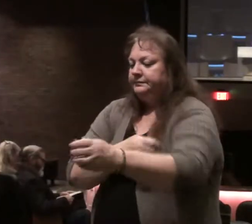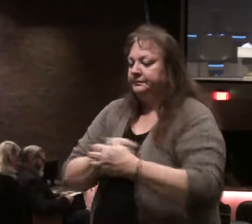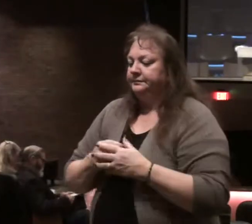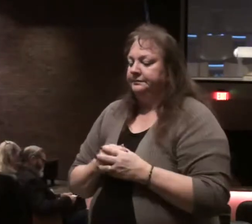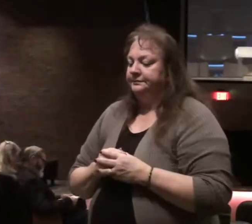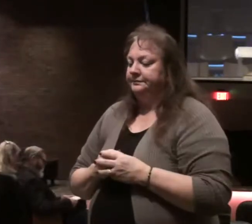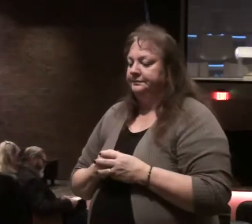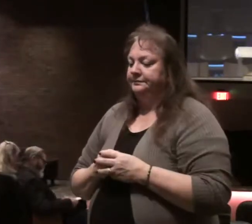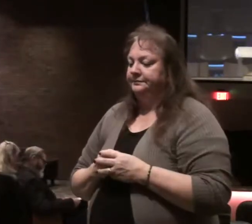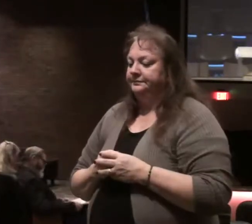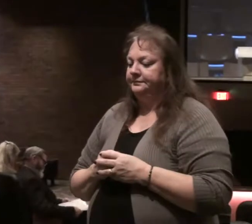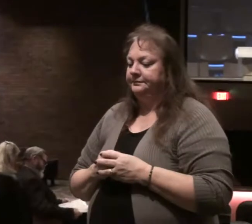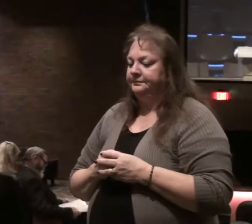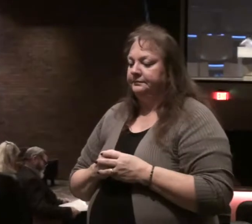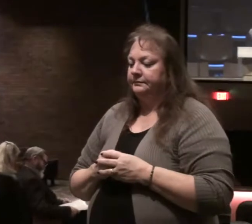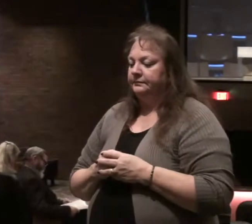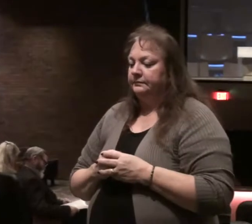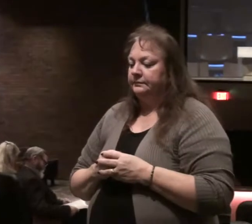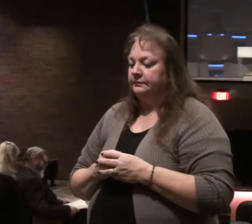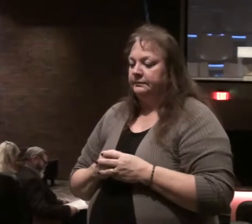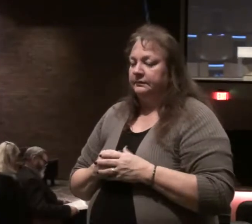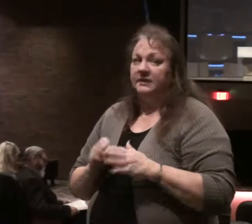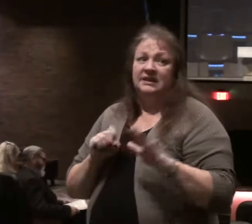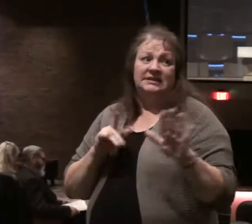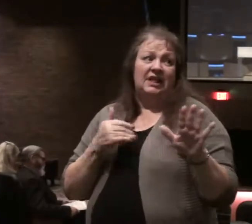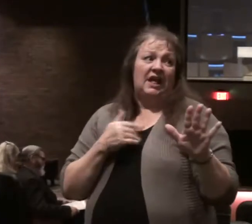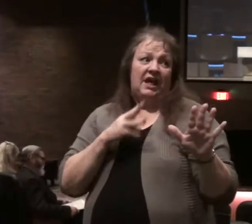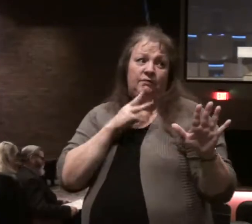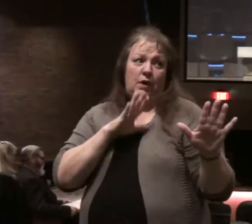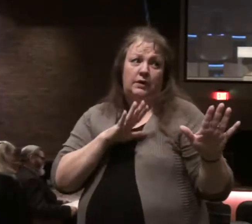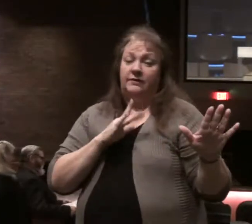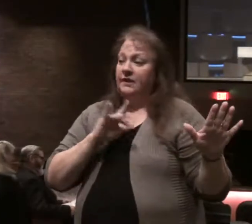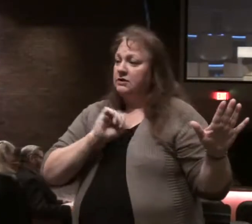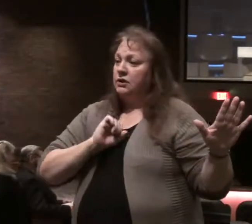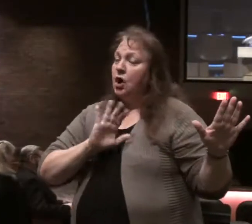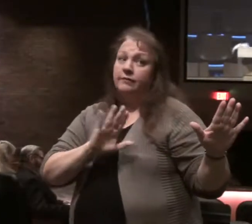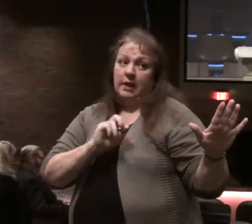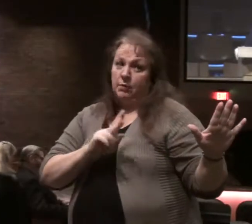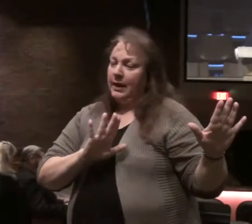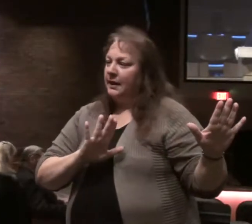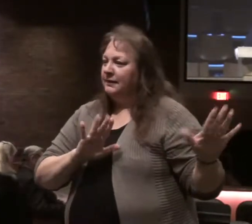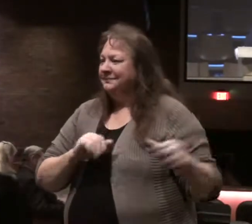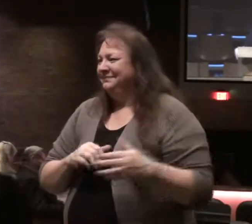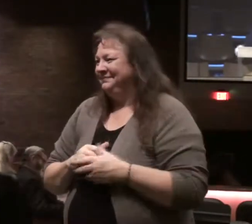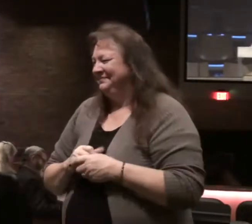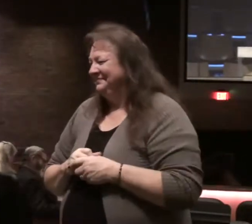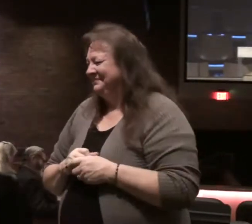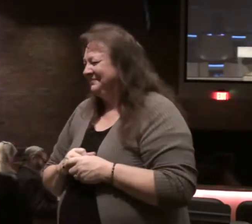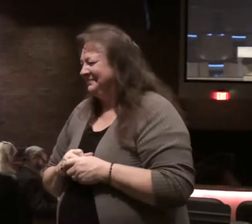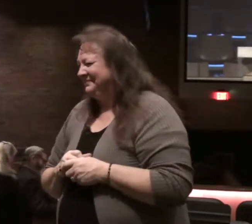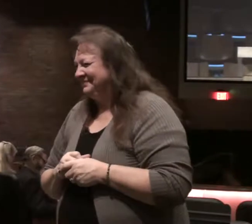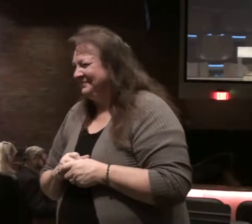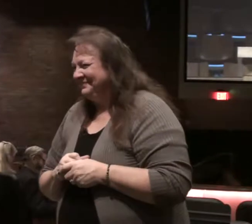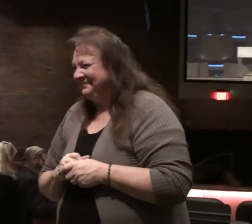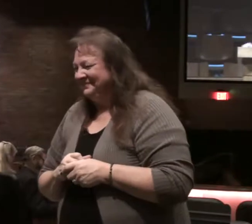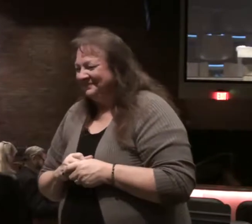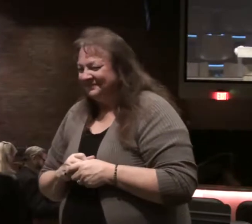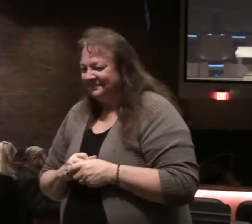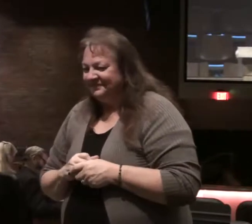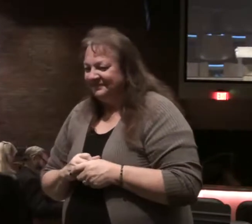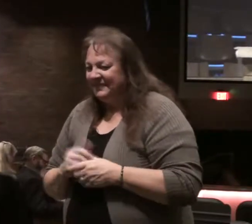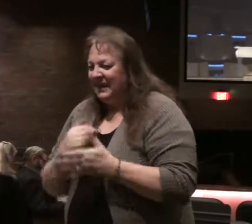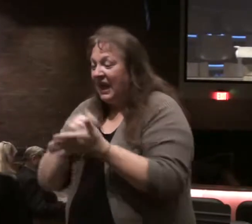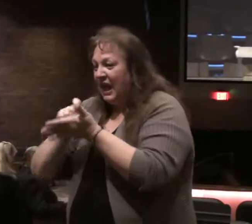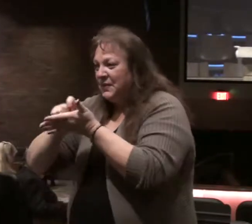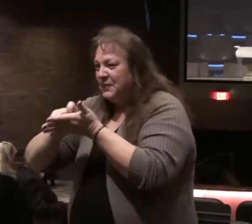Excuse me. Sally, I already have water. I started coughing. I'm okay. 1 Corinthians 5, 9. And I